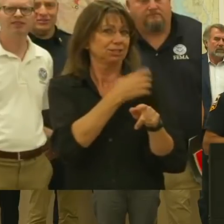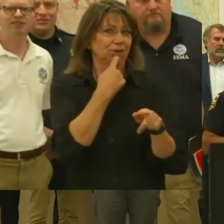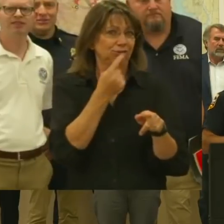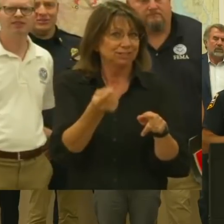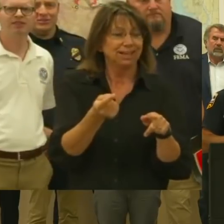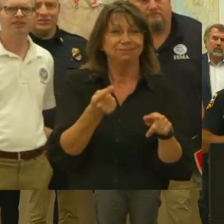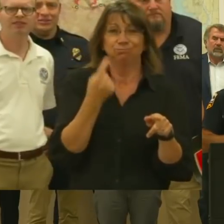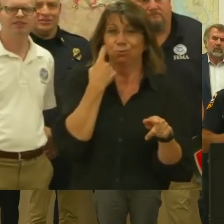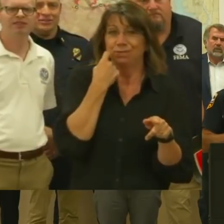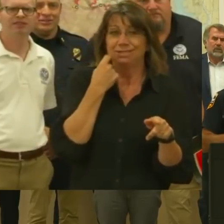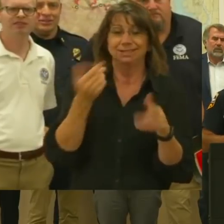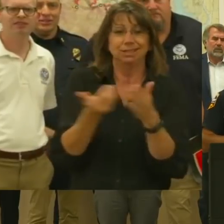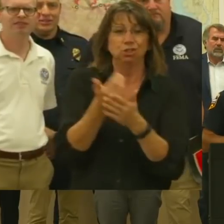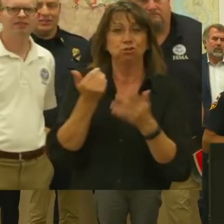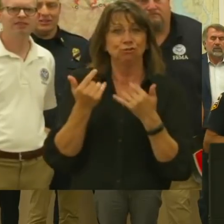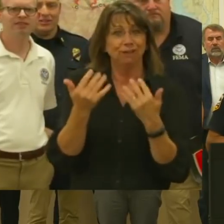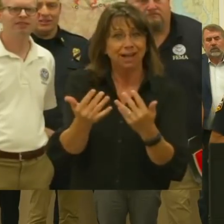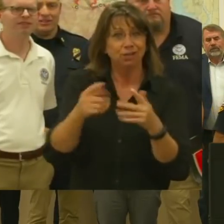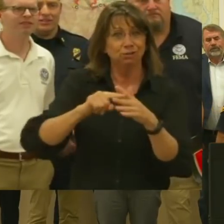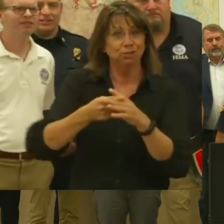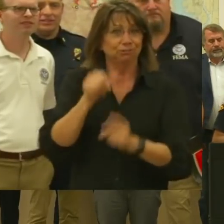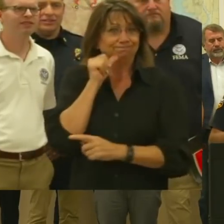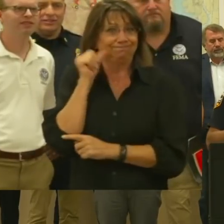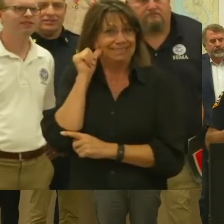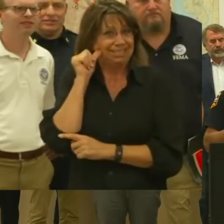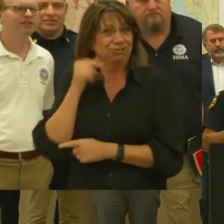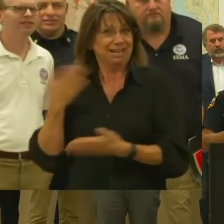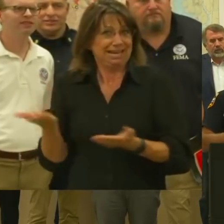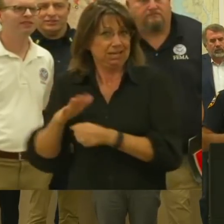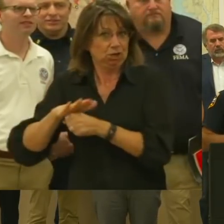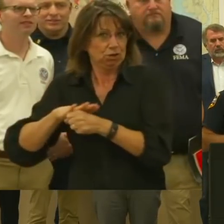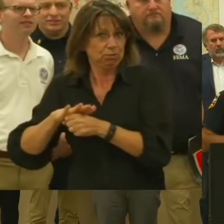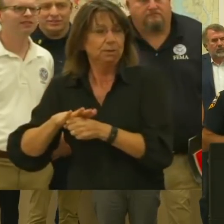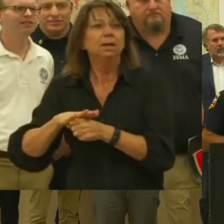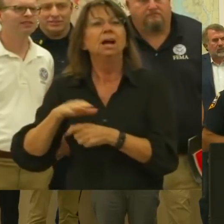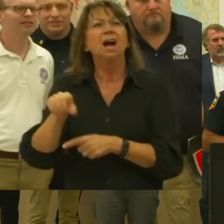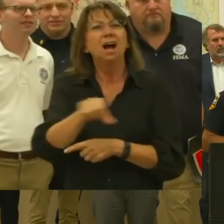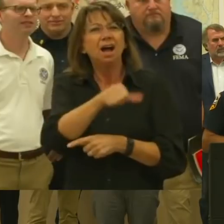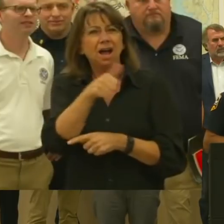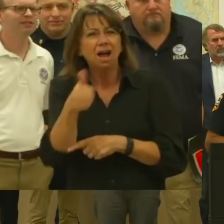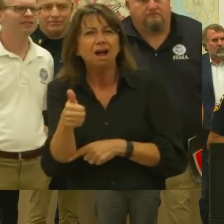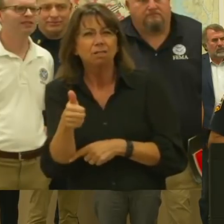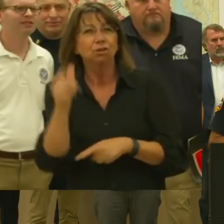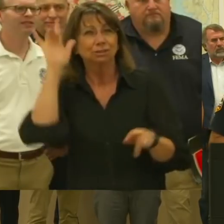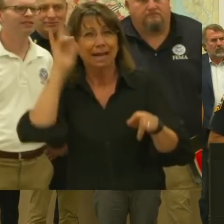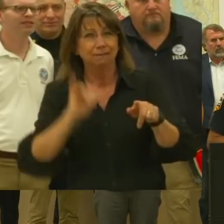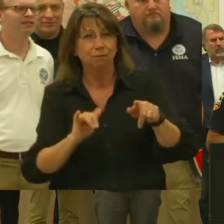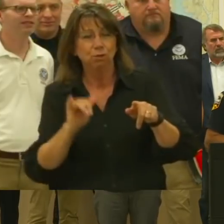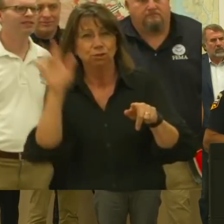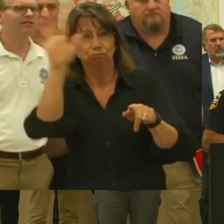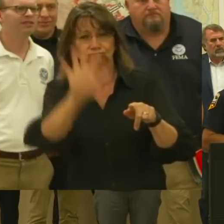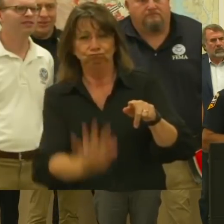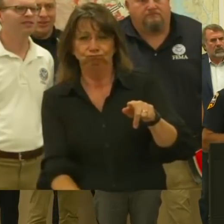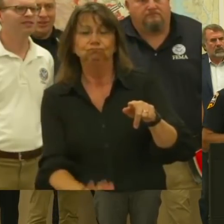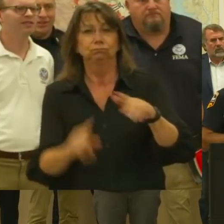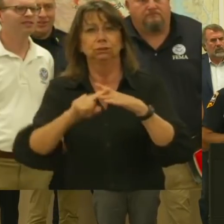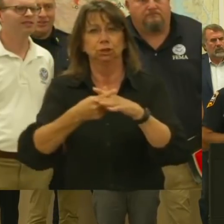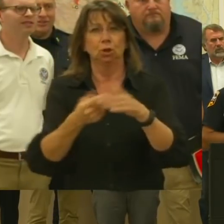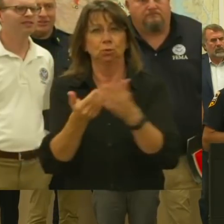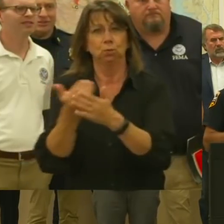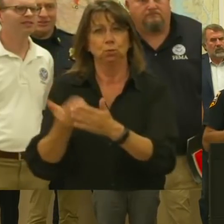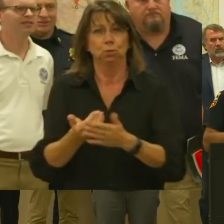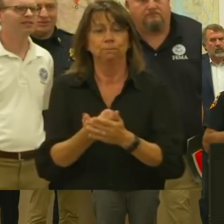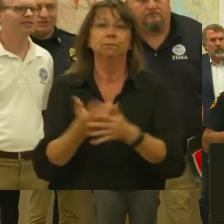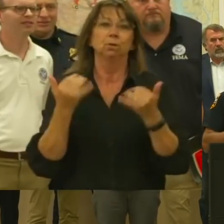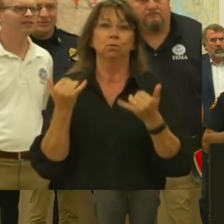fires start yesterday here in Shasta County as well as around the rest of California. As we speak, there are